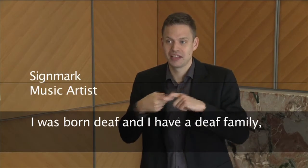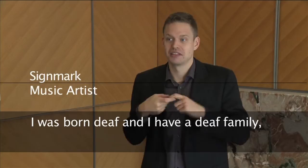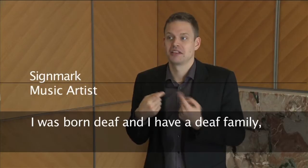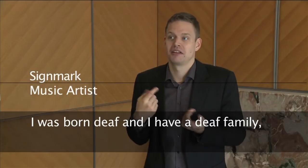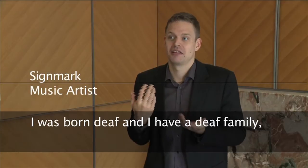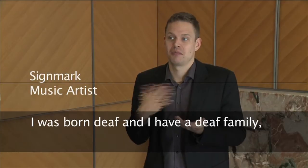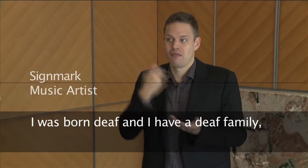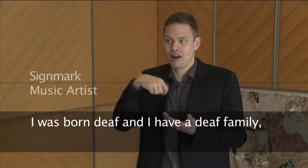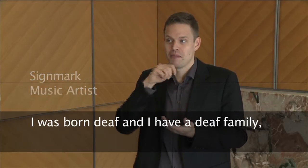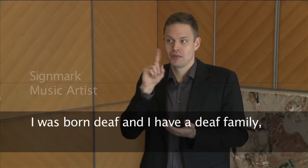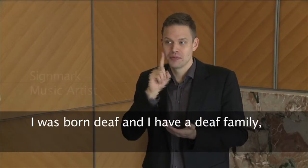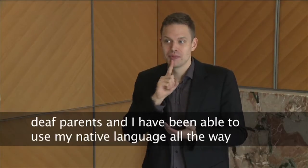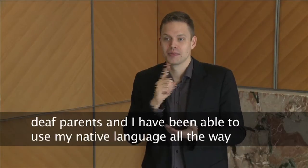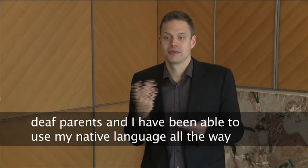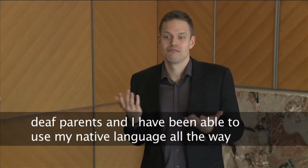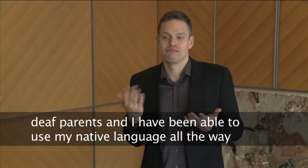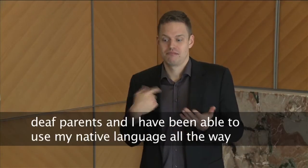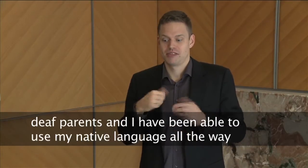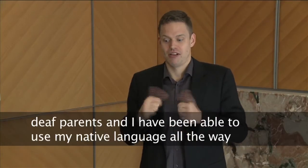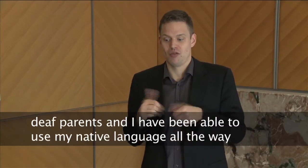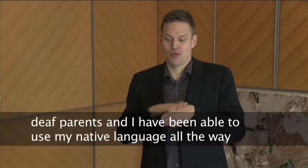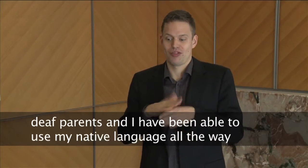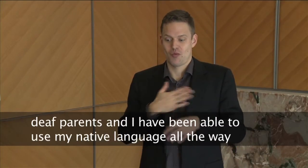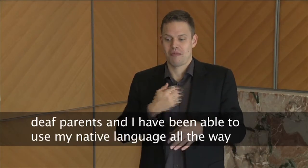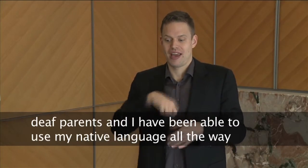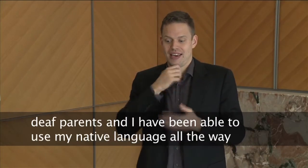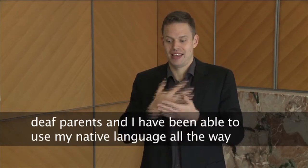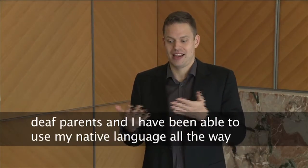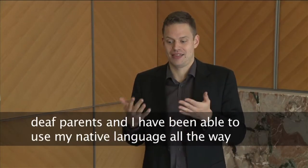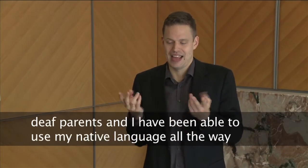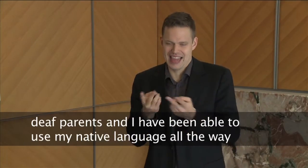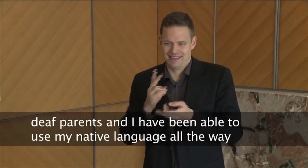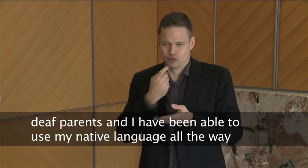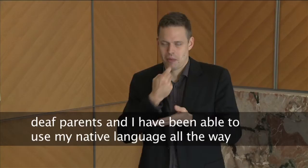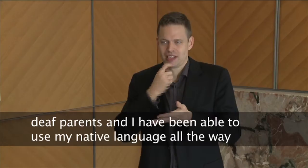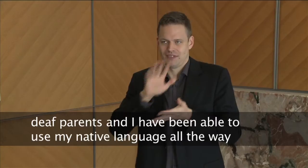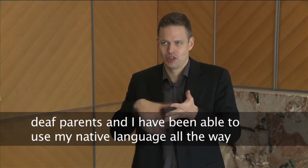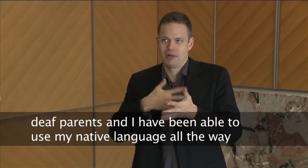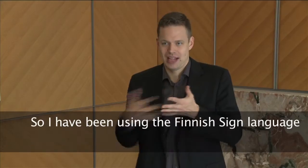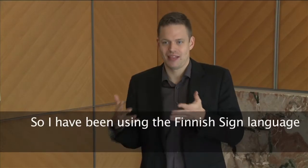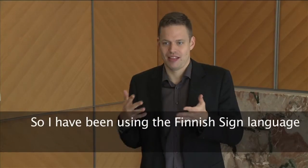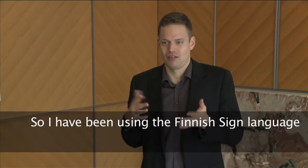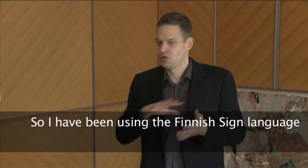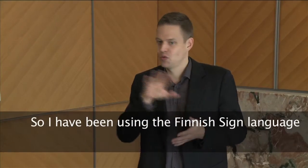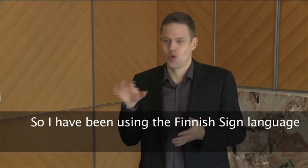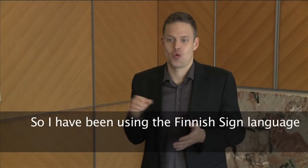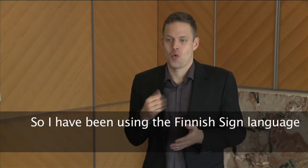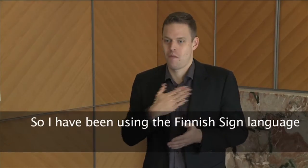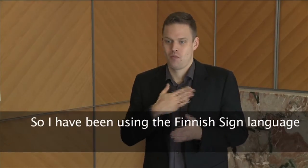and I have a deaf family, deaf parents, and I've been able to use my native language all the way, so I've been using